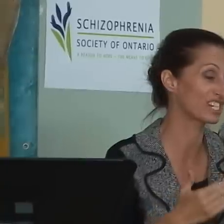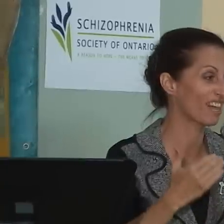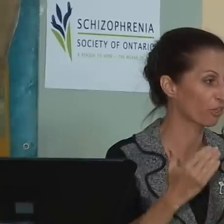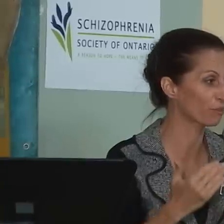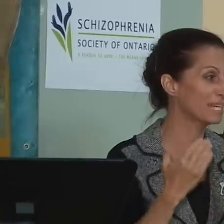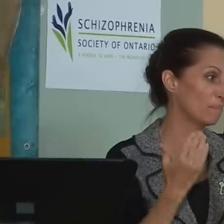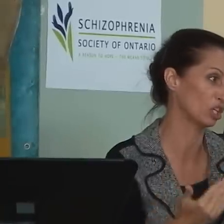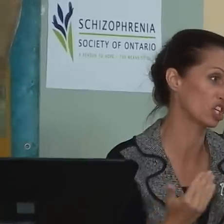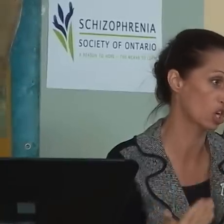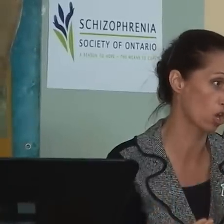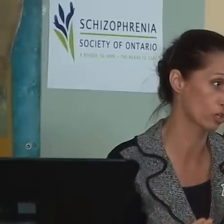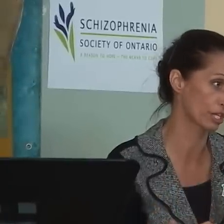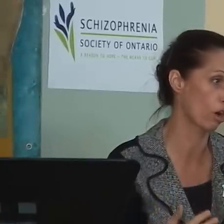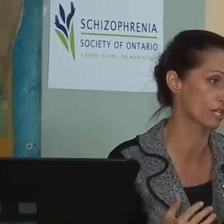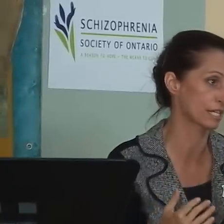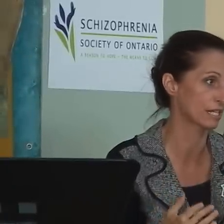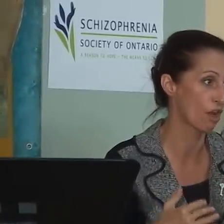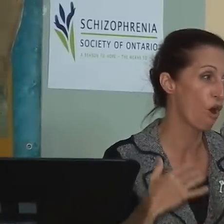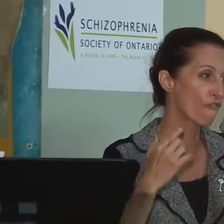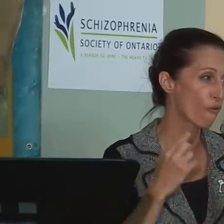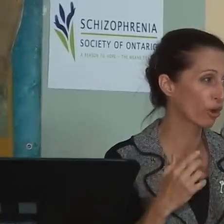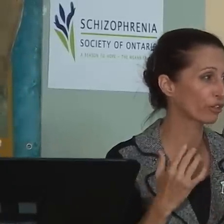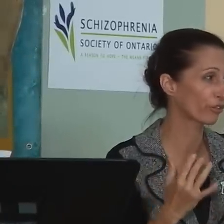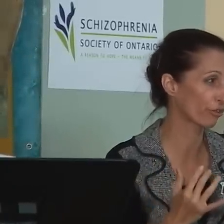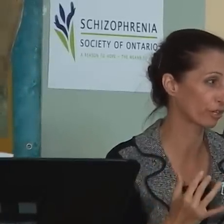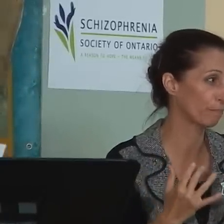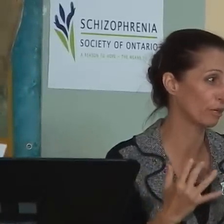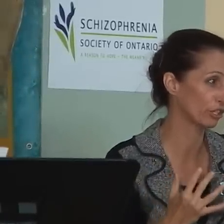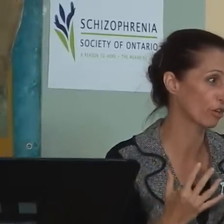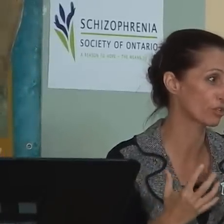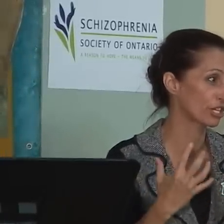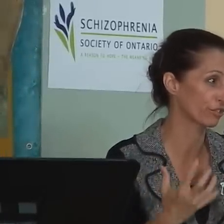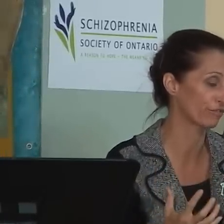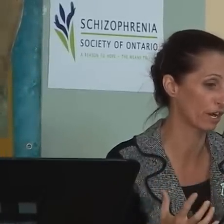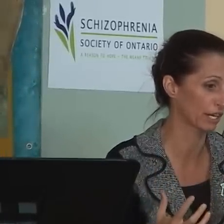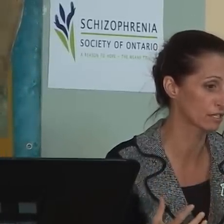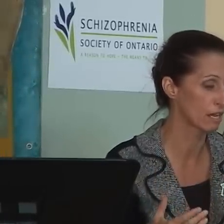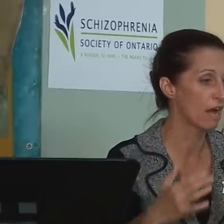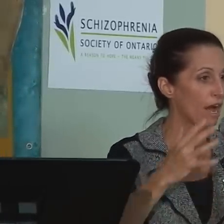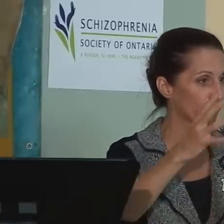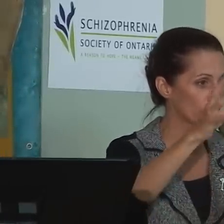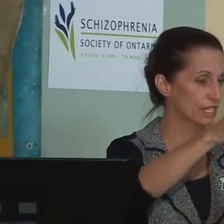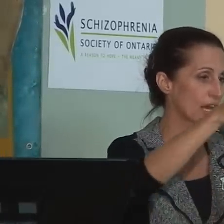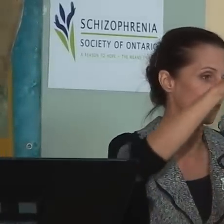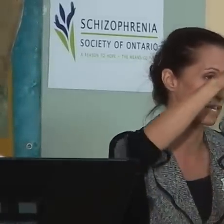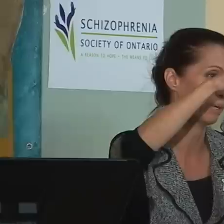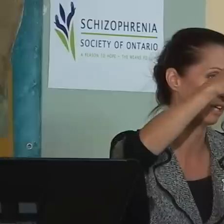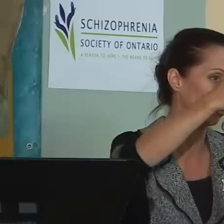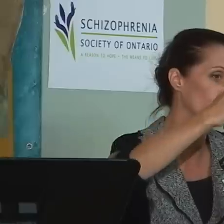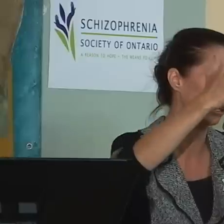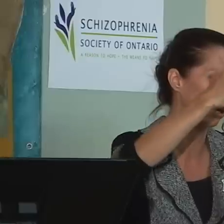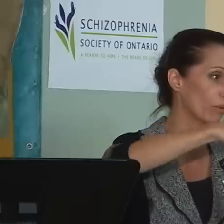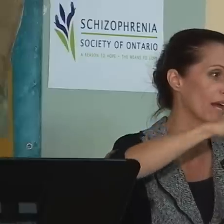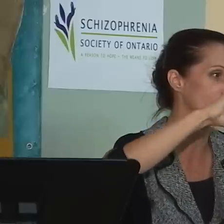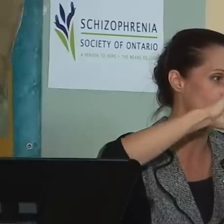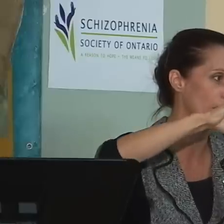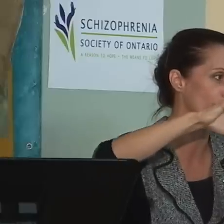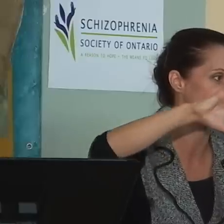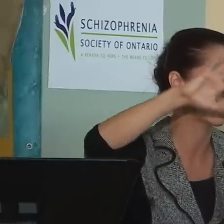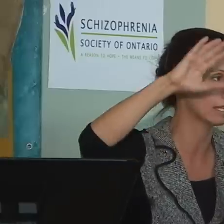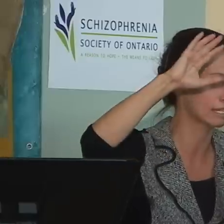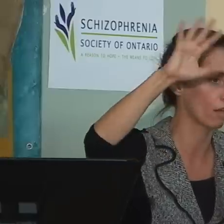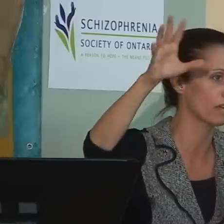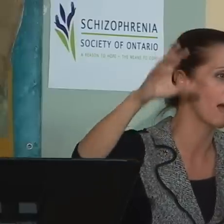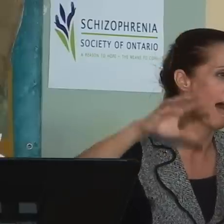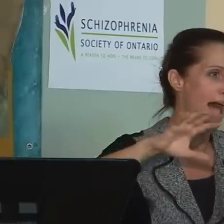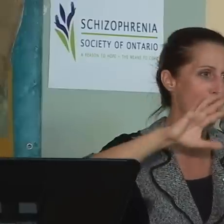debt, which is at $3 billion and costing us $430 million a year to finance. I've looked at that and said, we can lower that. Let's pay